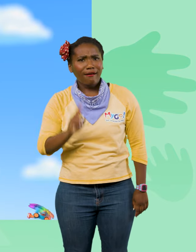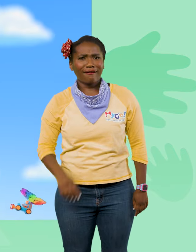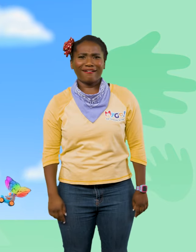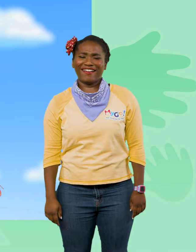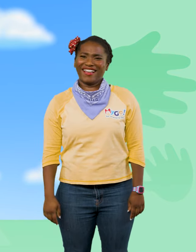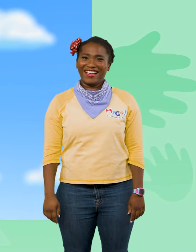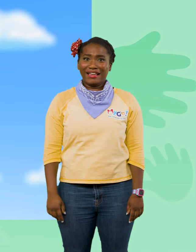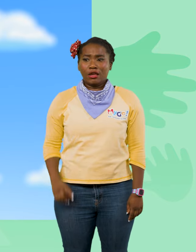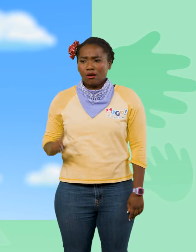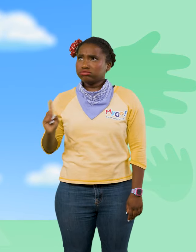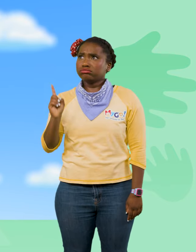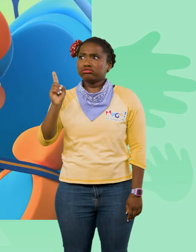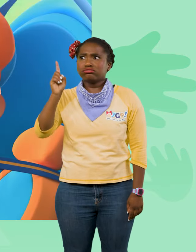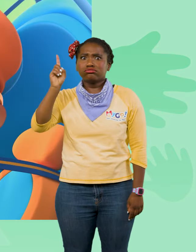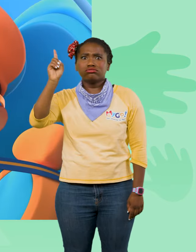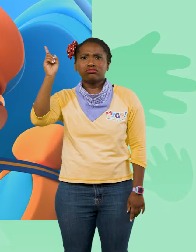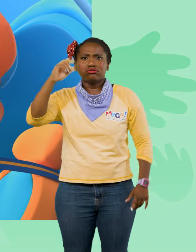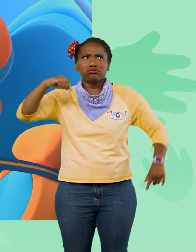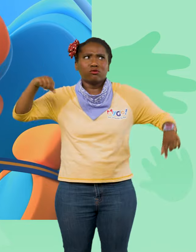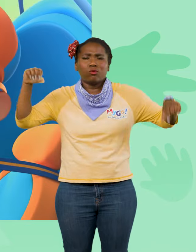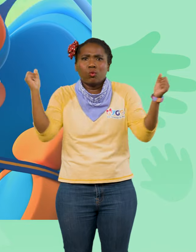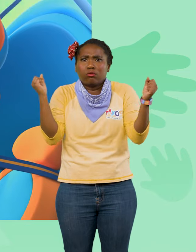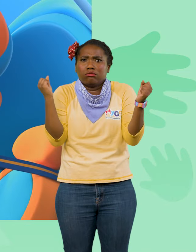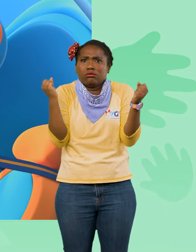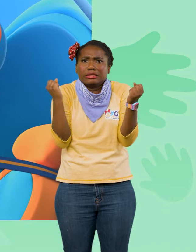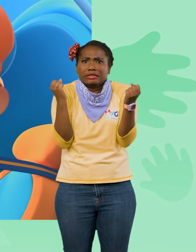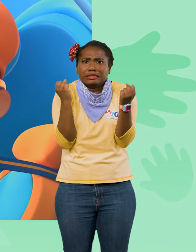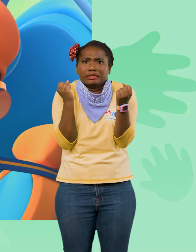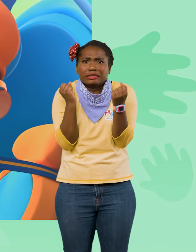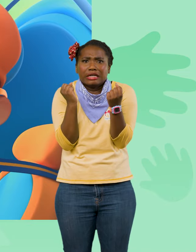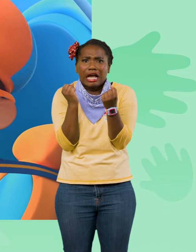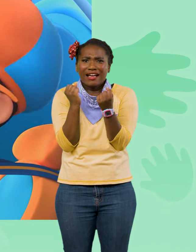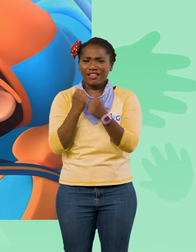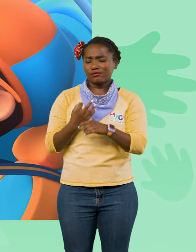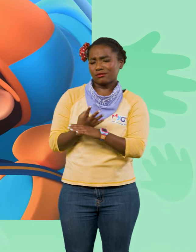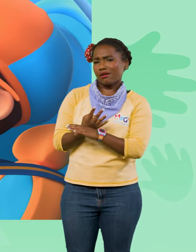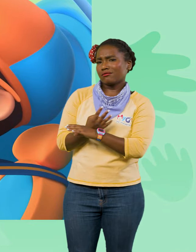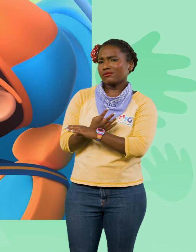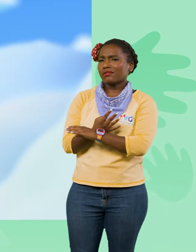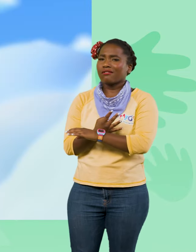We're way up high and the air is very cold. Isn't it so chill?